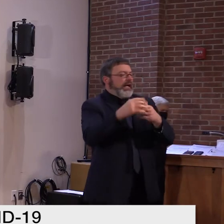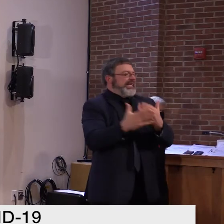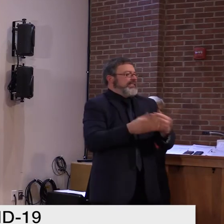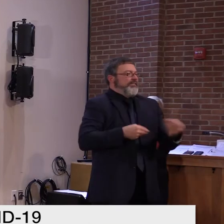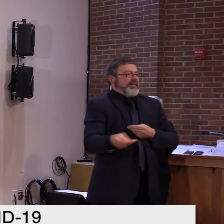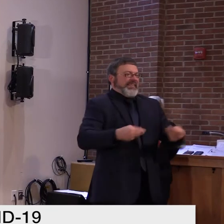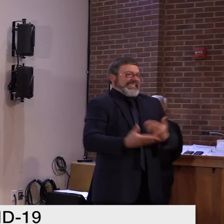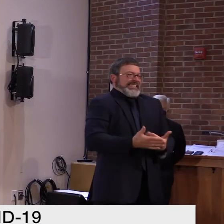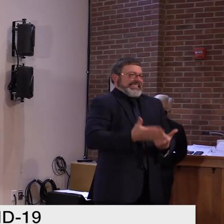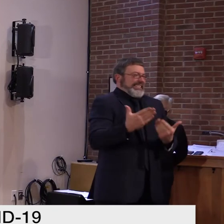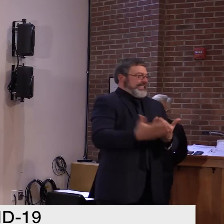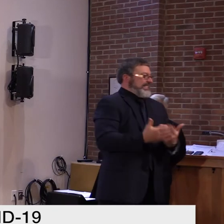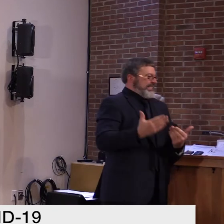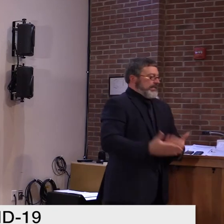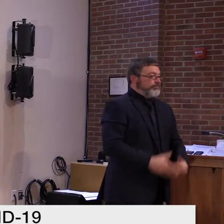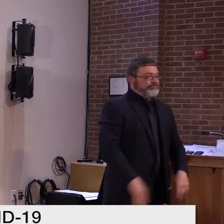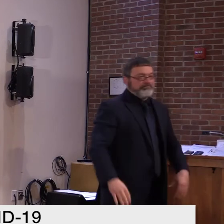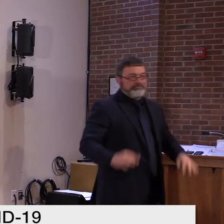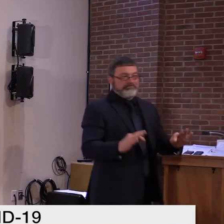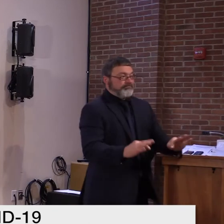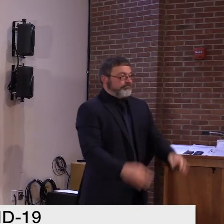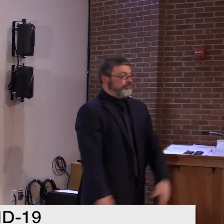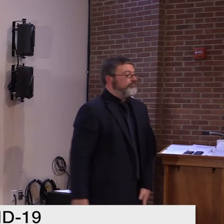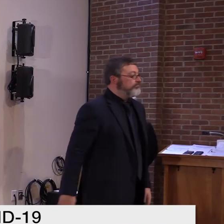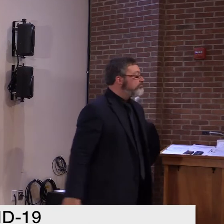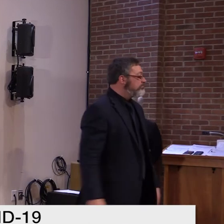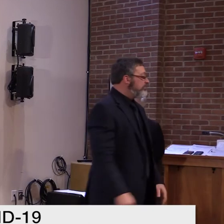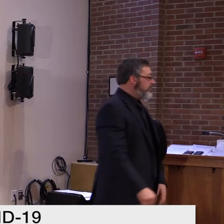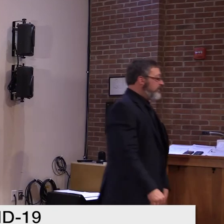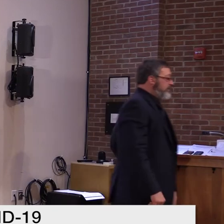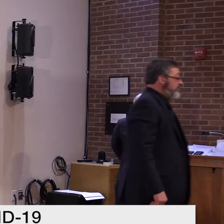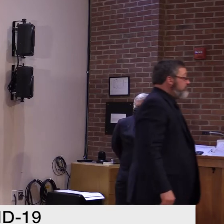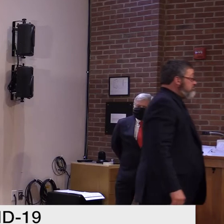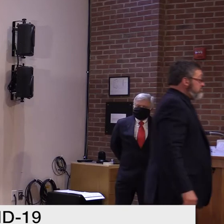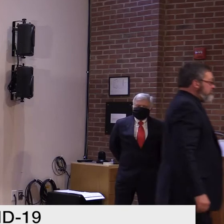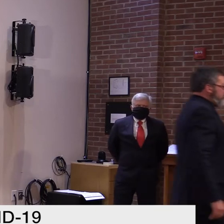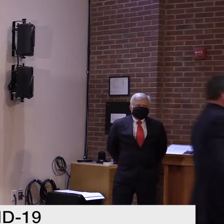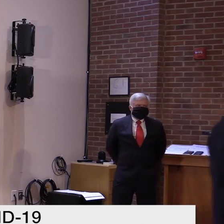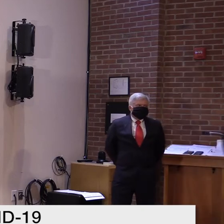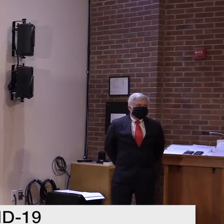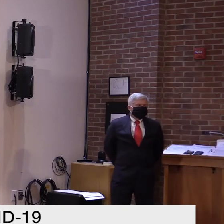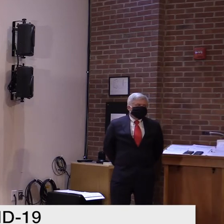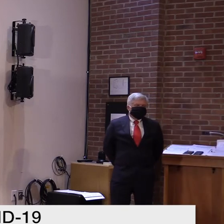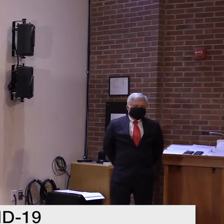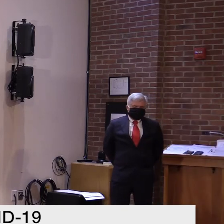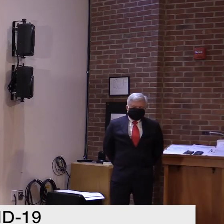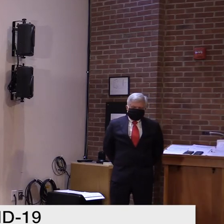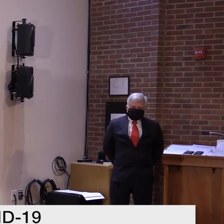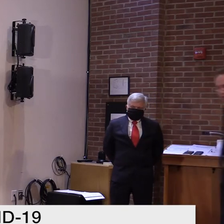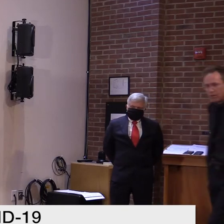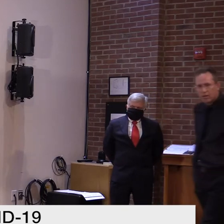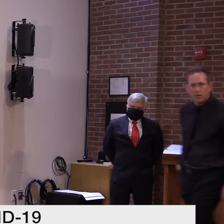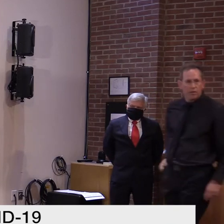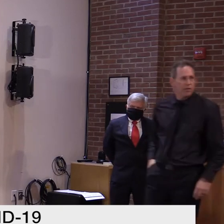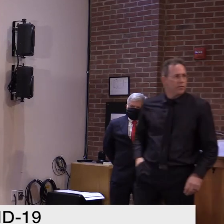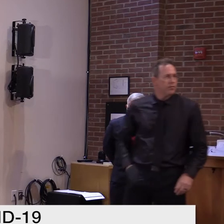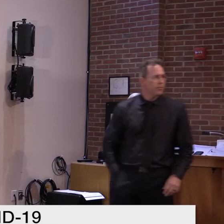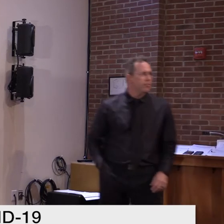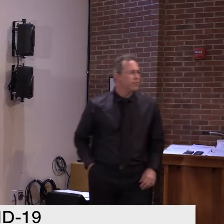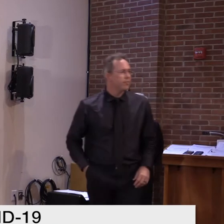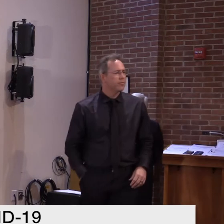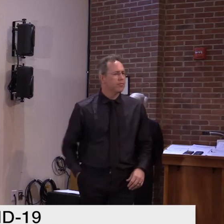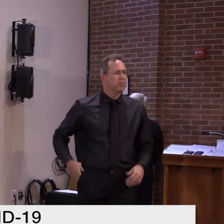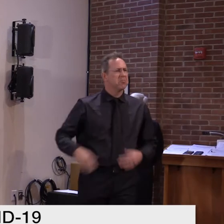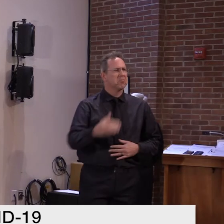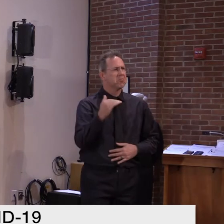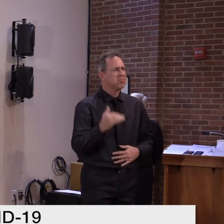Thank you. I appreciate adding the context to kind of some of the numbers that we report where we go, well, we kind of hit a record number of cases. Um, and then, well,